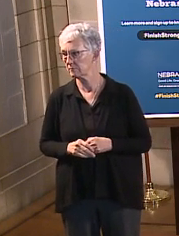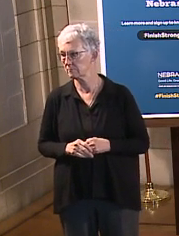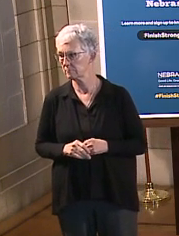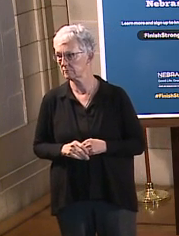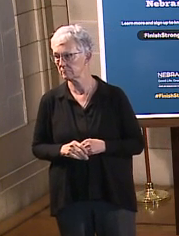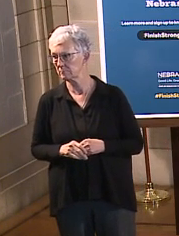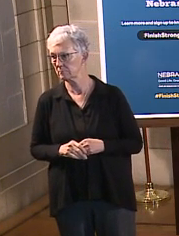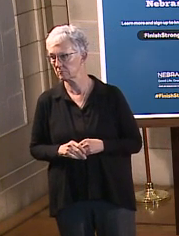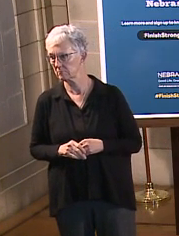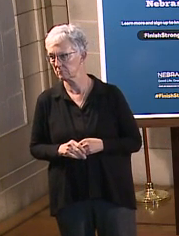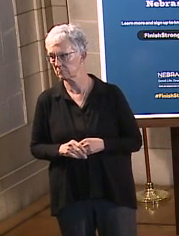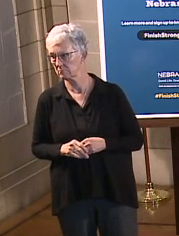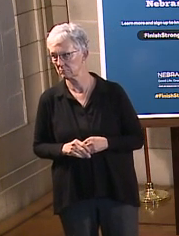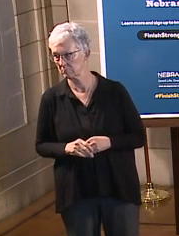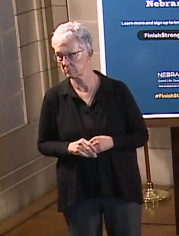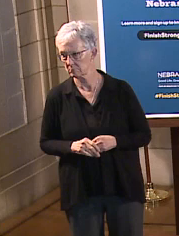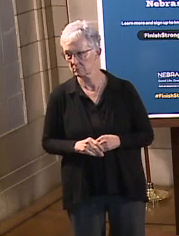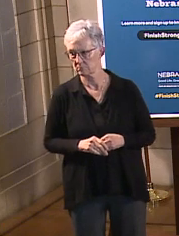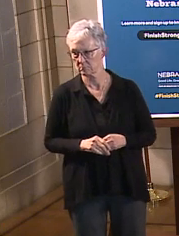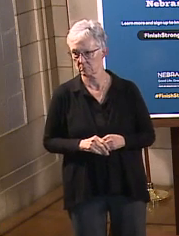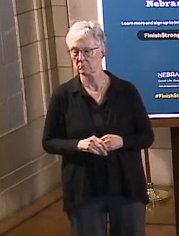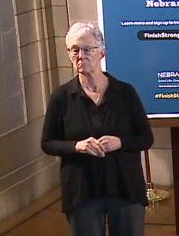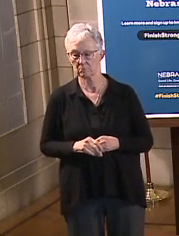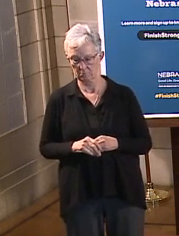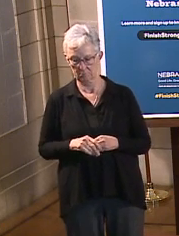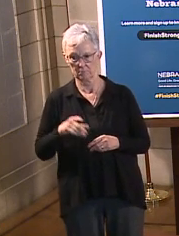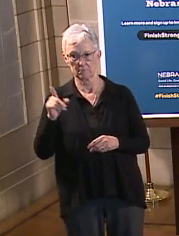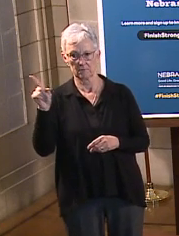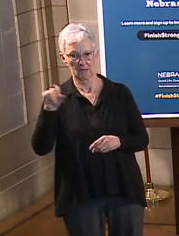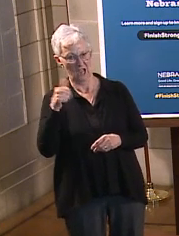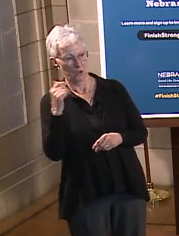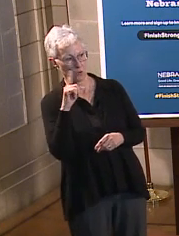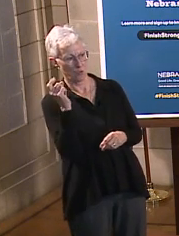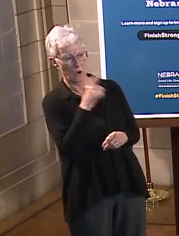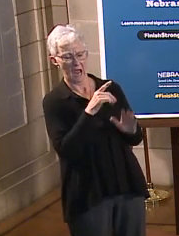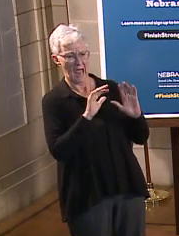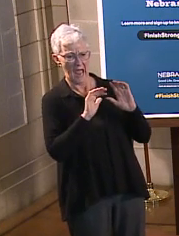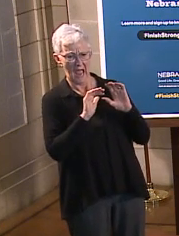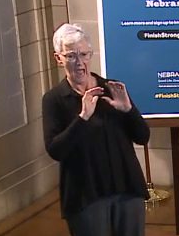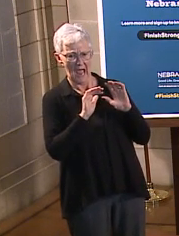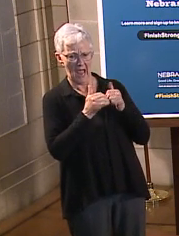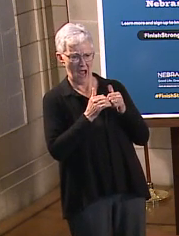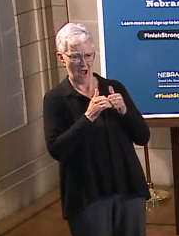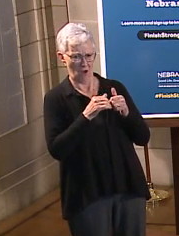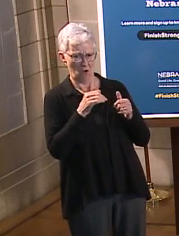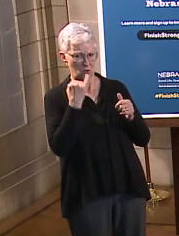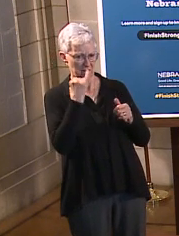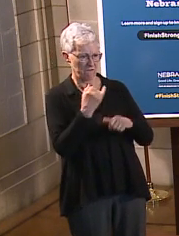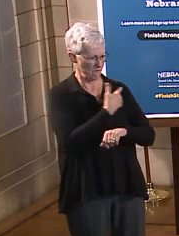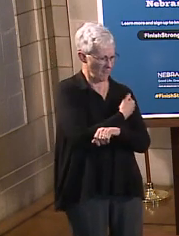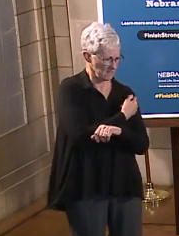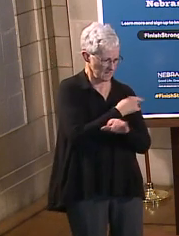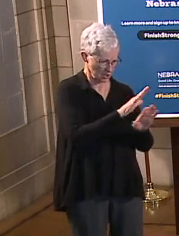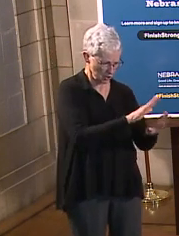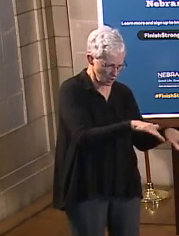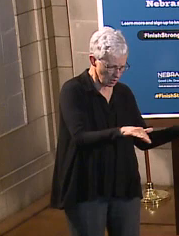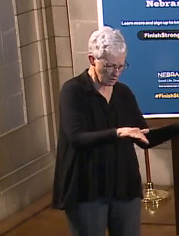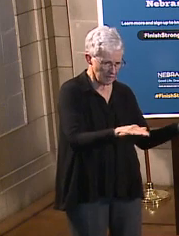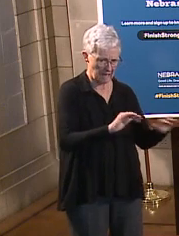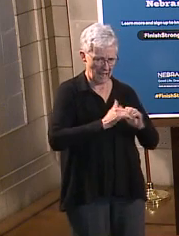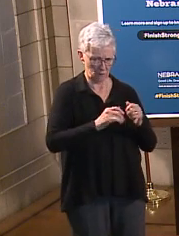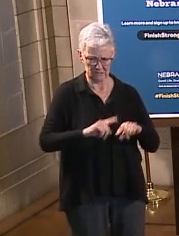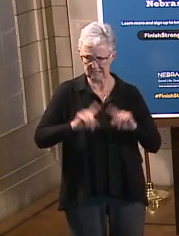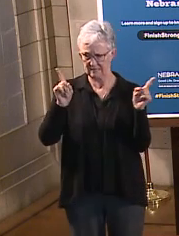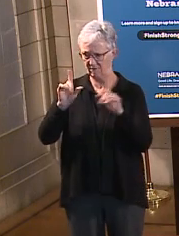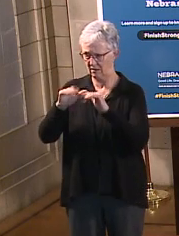kids be different from vaccinating adults? How will vaccinating kids be different from vaccinating adults? Obviously, parents would have to give consent for their